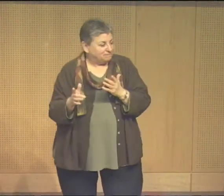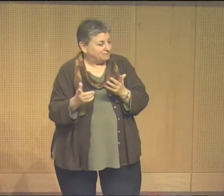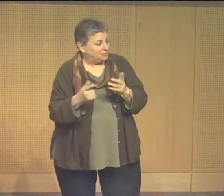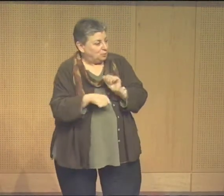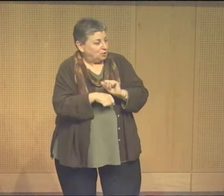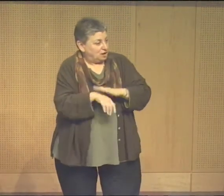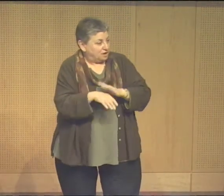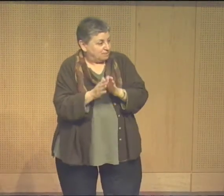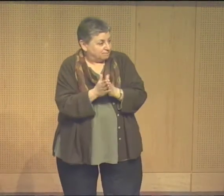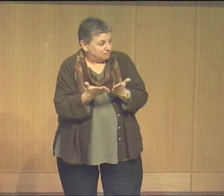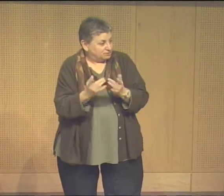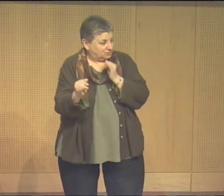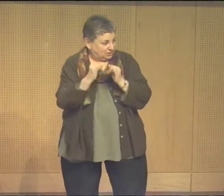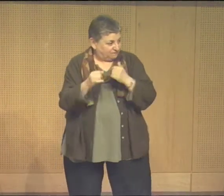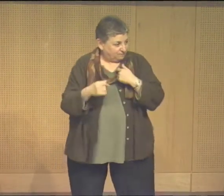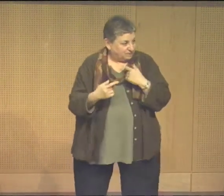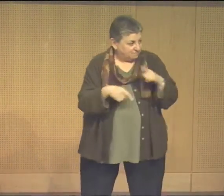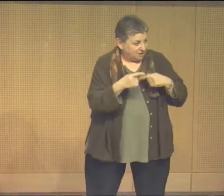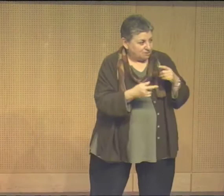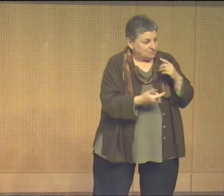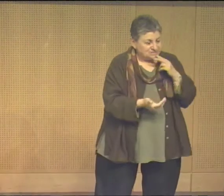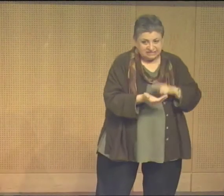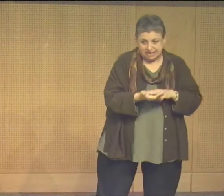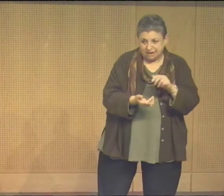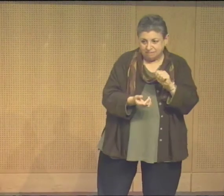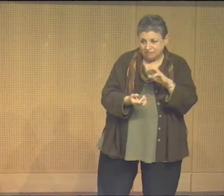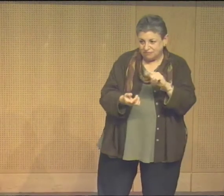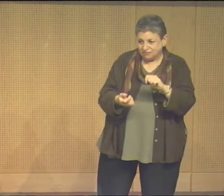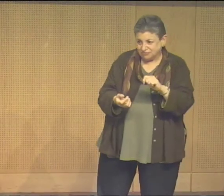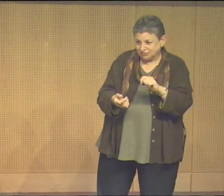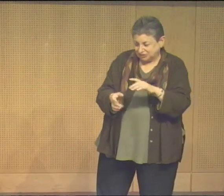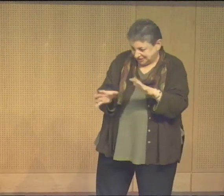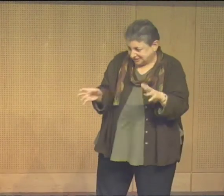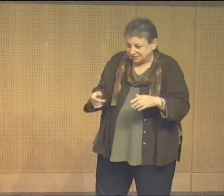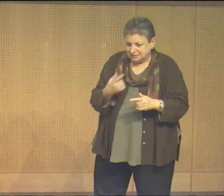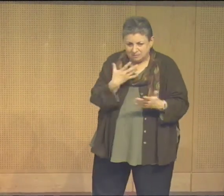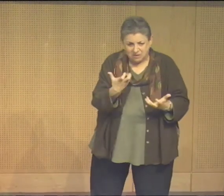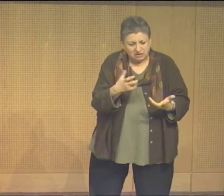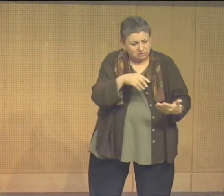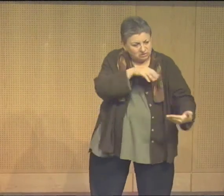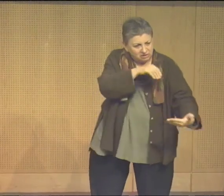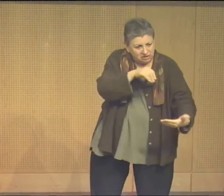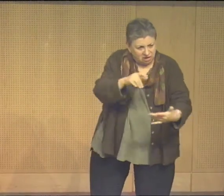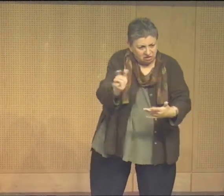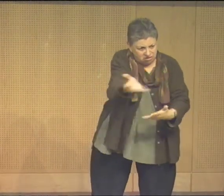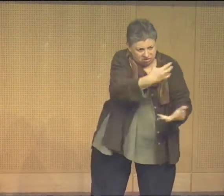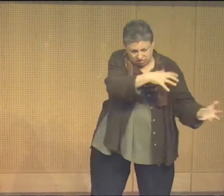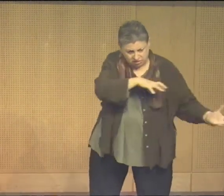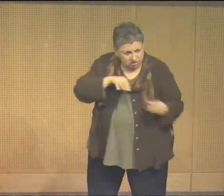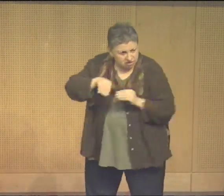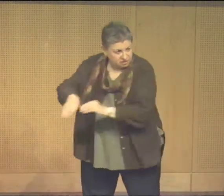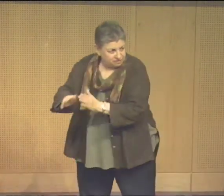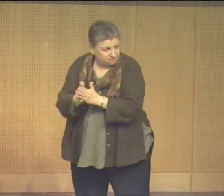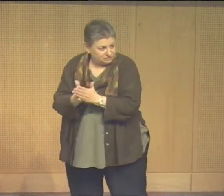Jim, when he was working on the book on me and interviewing me, he got